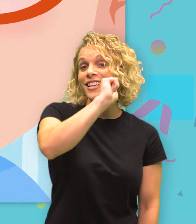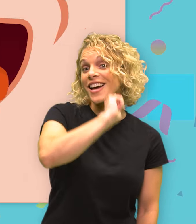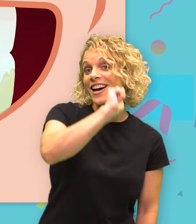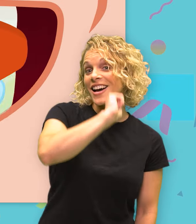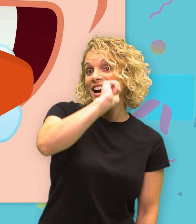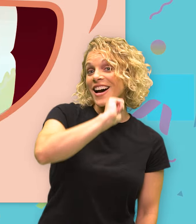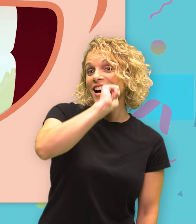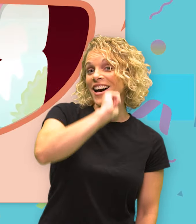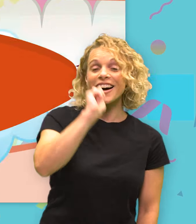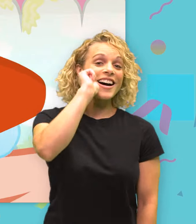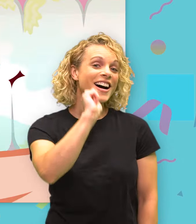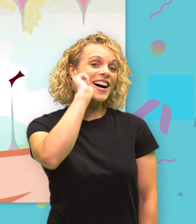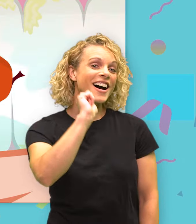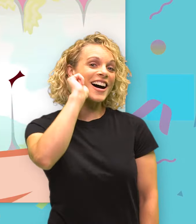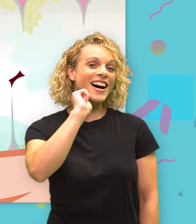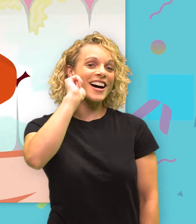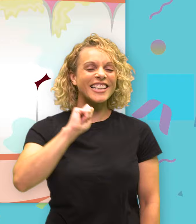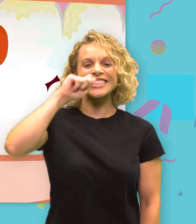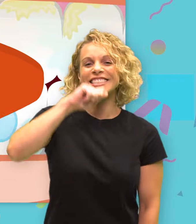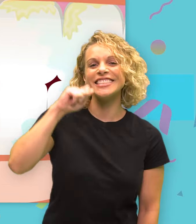Circles on all sides of your teeth.